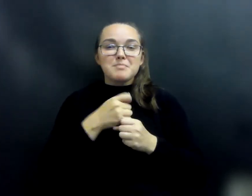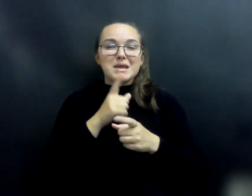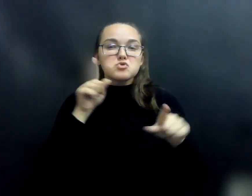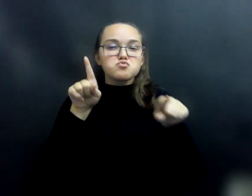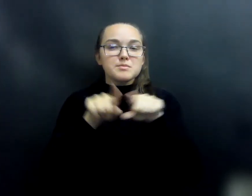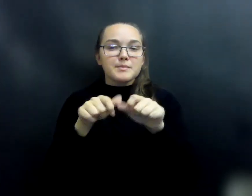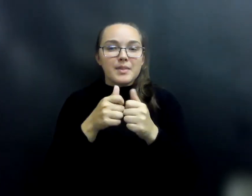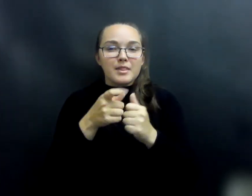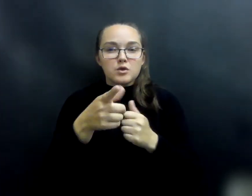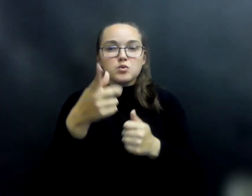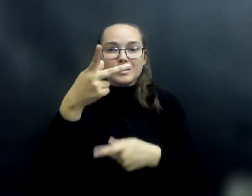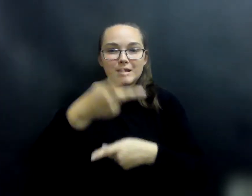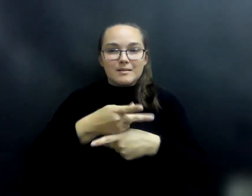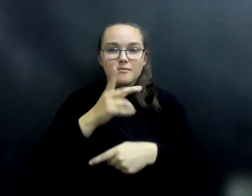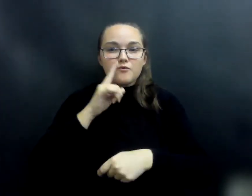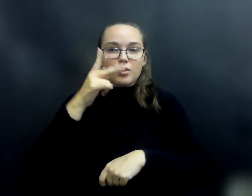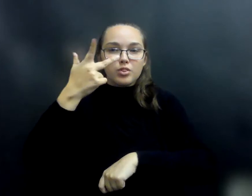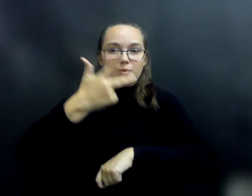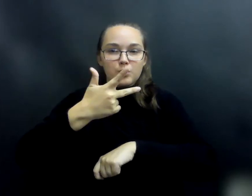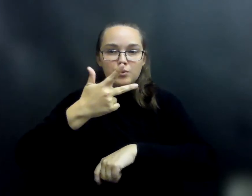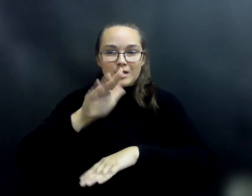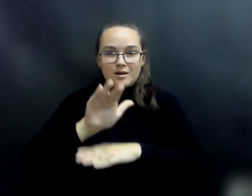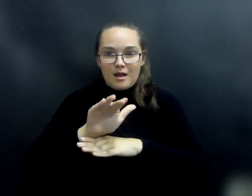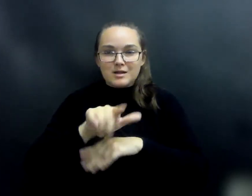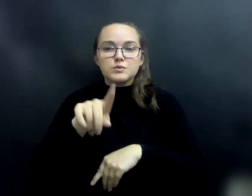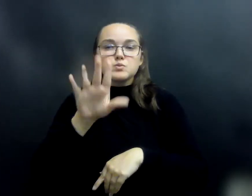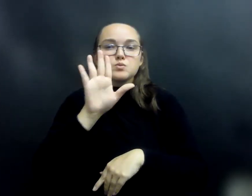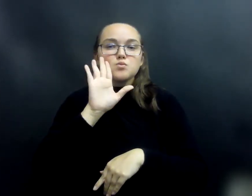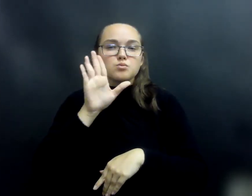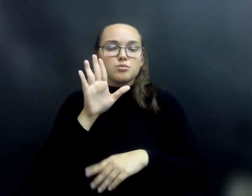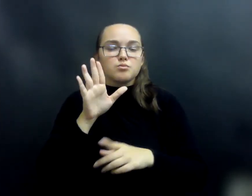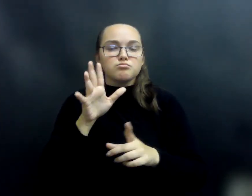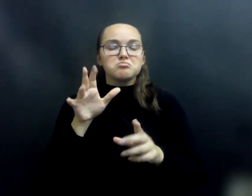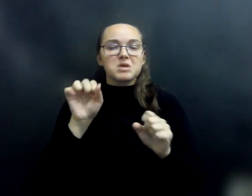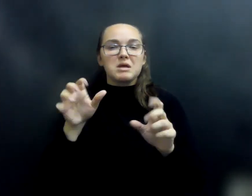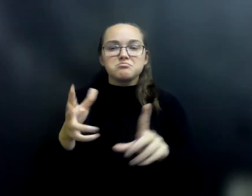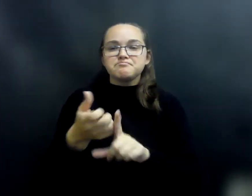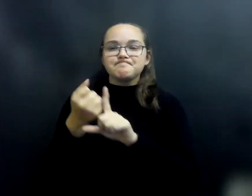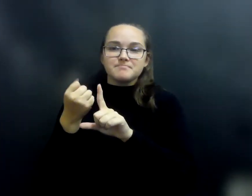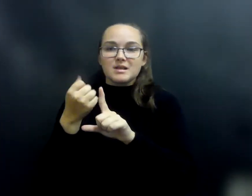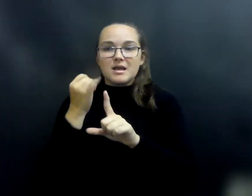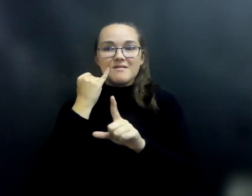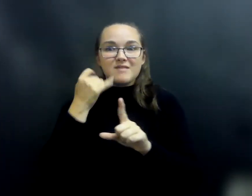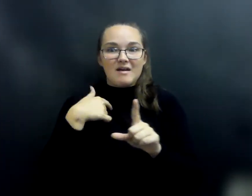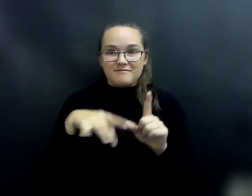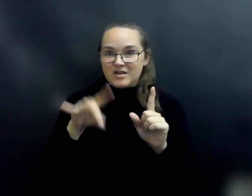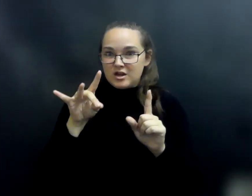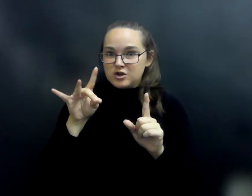can keep her for three nights, she will indeed be yours. But if I find her missing when I return each morning,